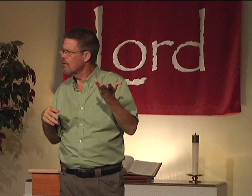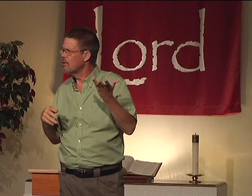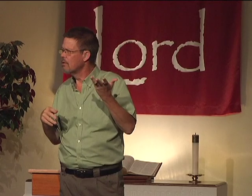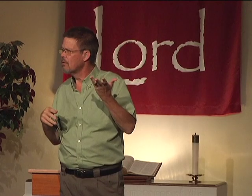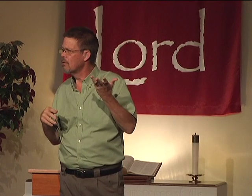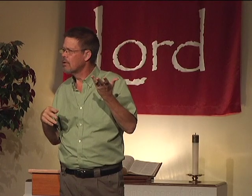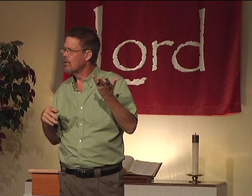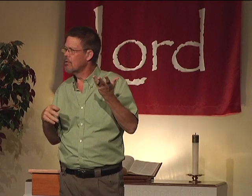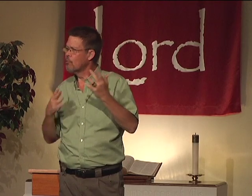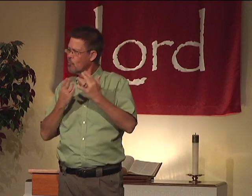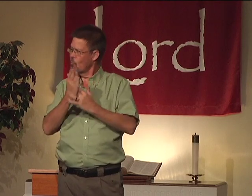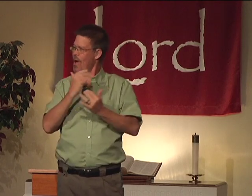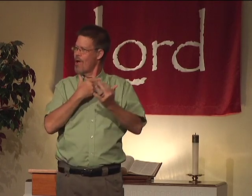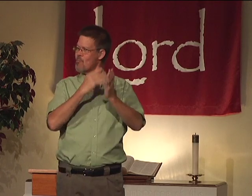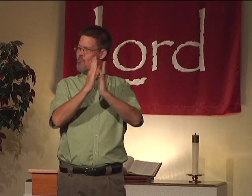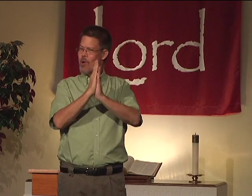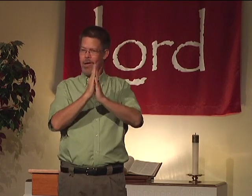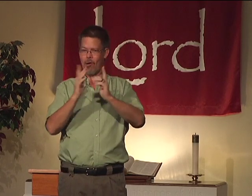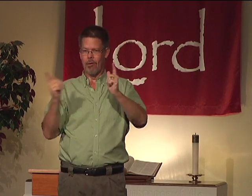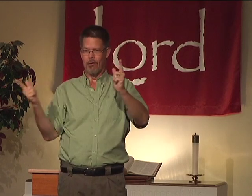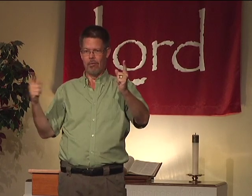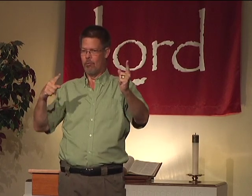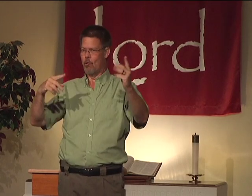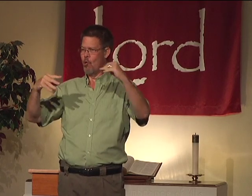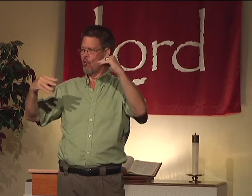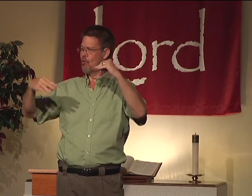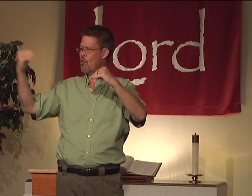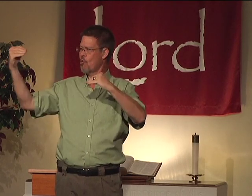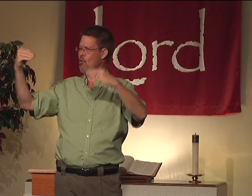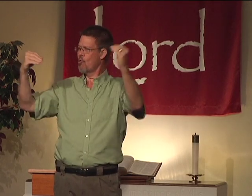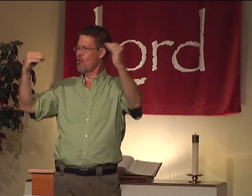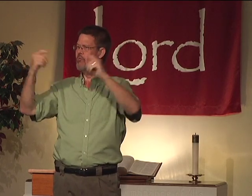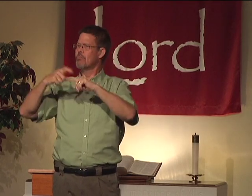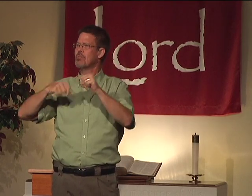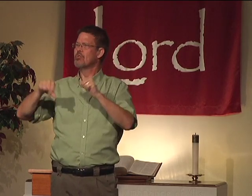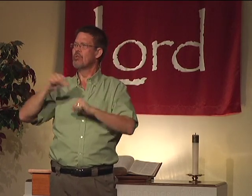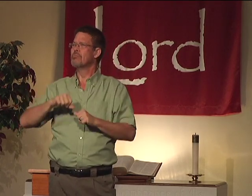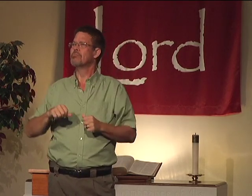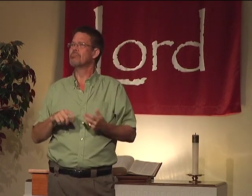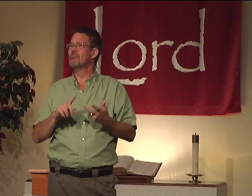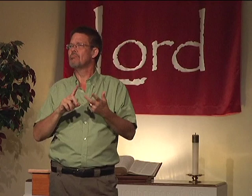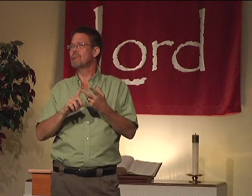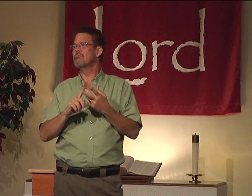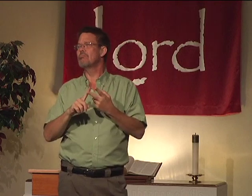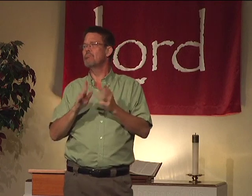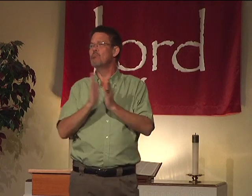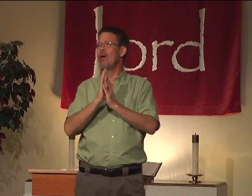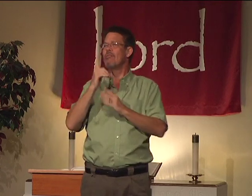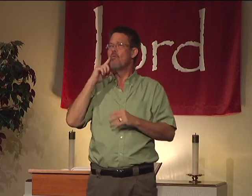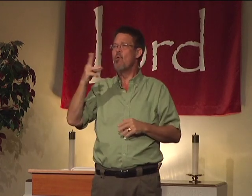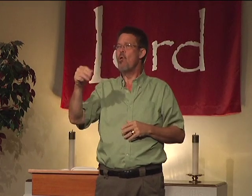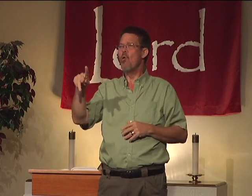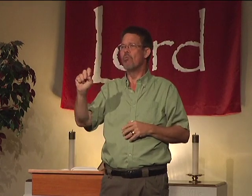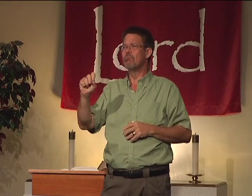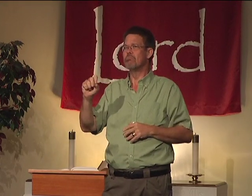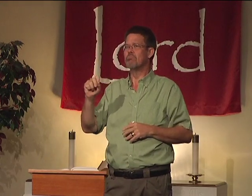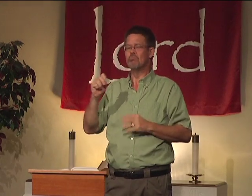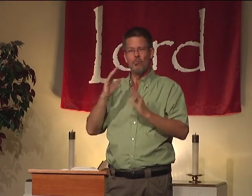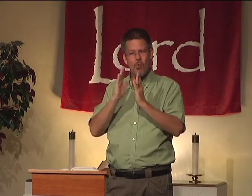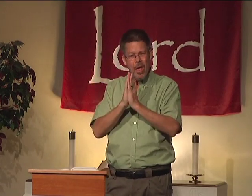future, he knows everything. So through our prayers, we take different things from each other. And then pray